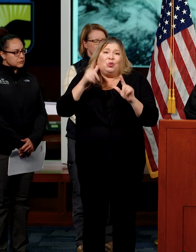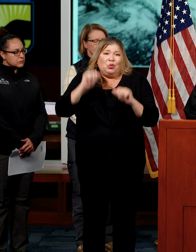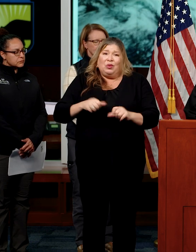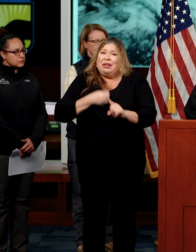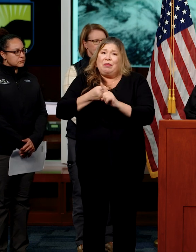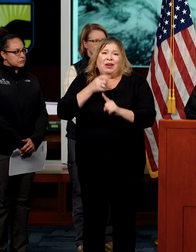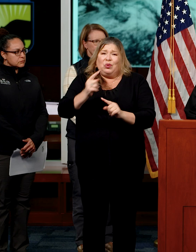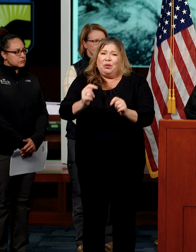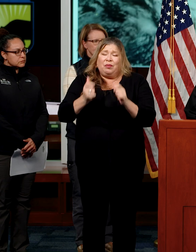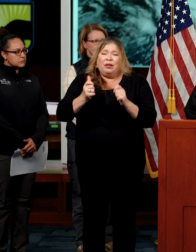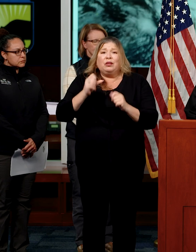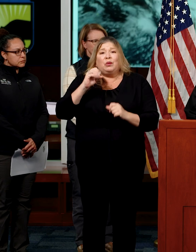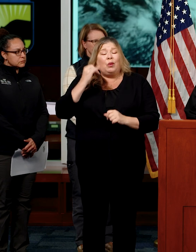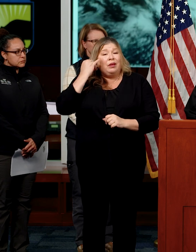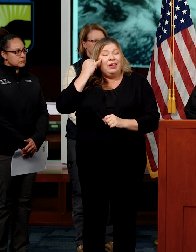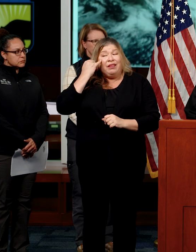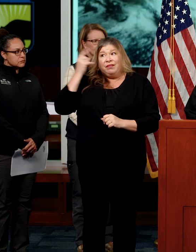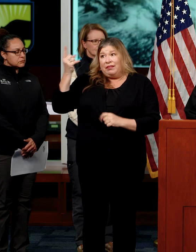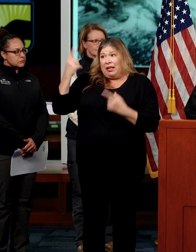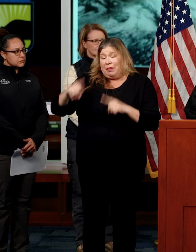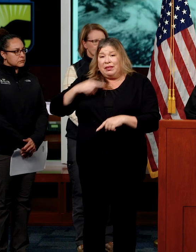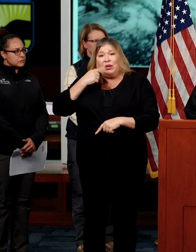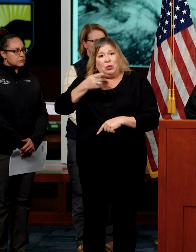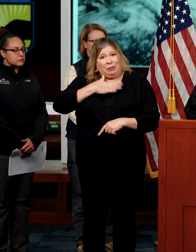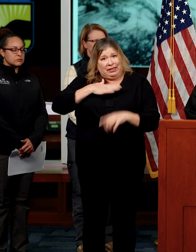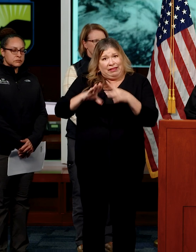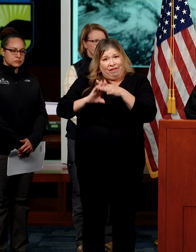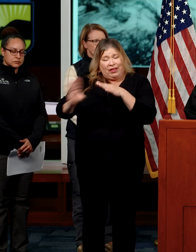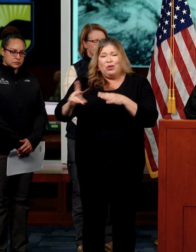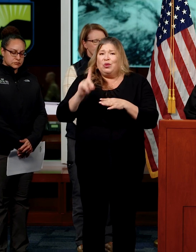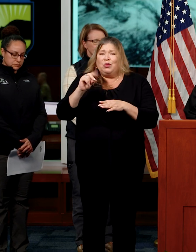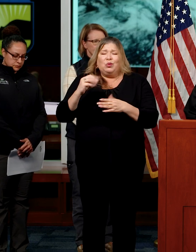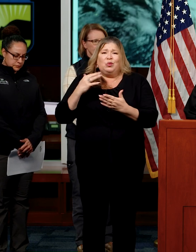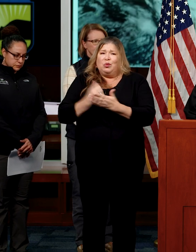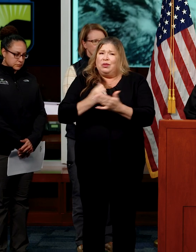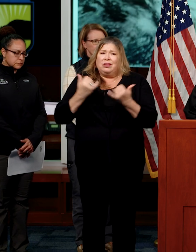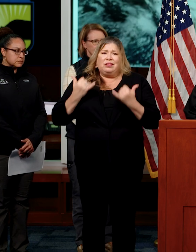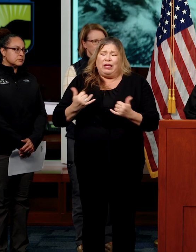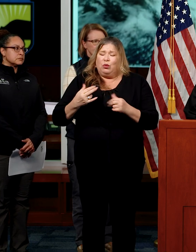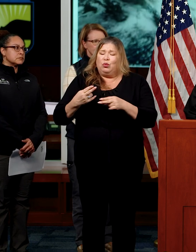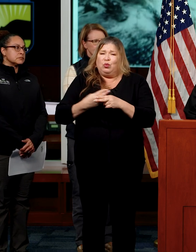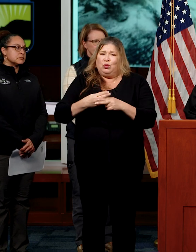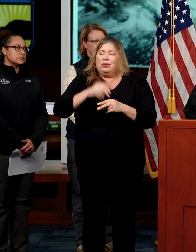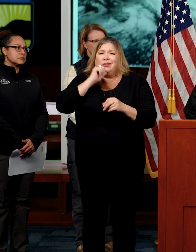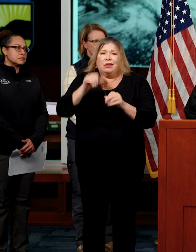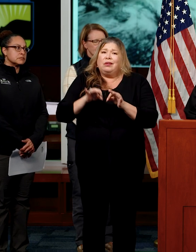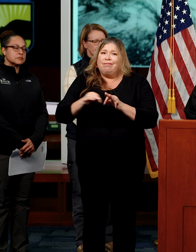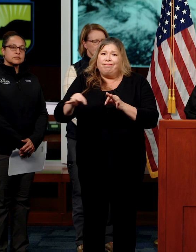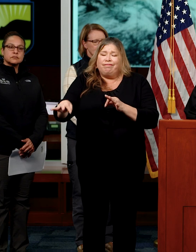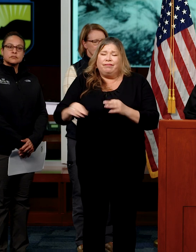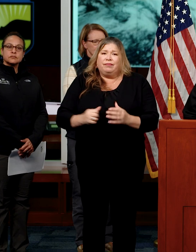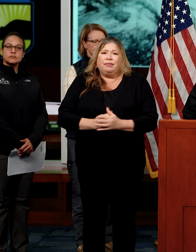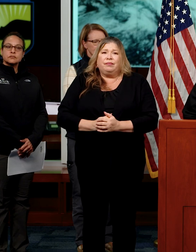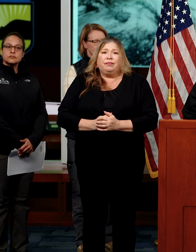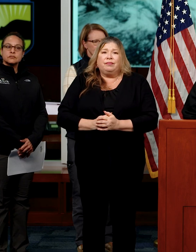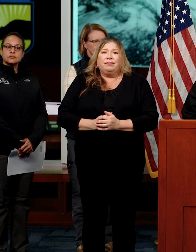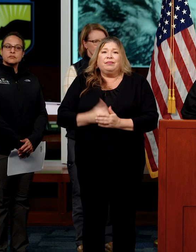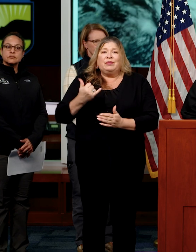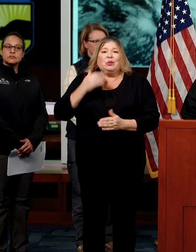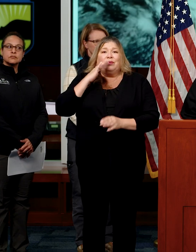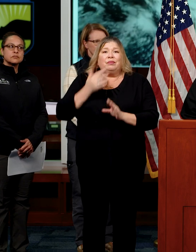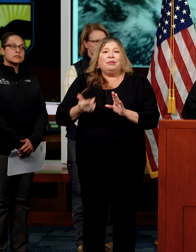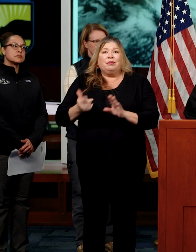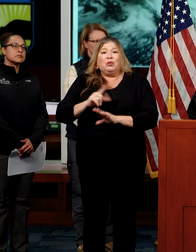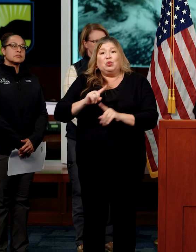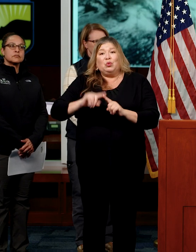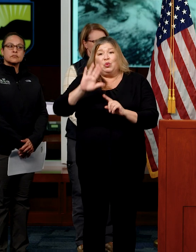notice. So please, if you're asked to evacuate, please do so as soon as possible. And with that, we'll turn